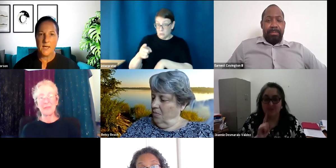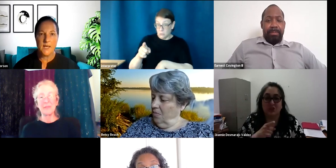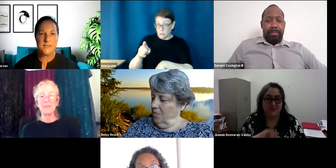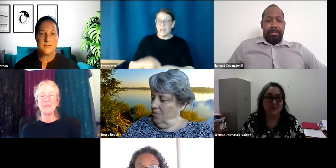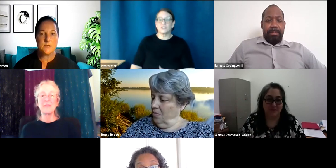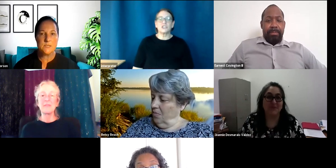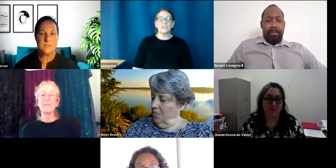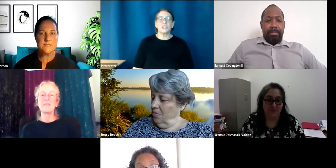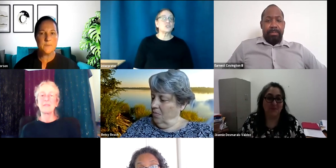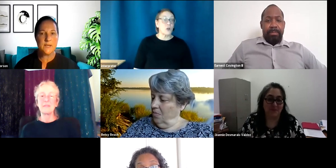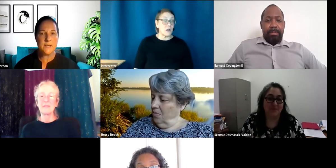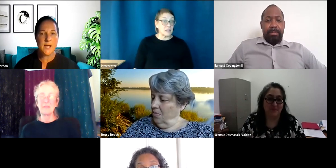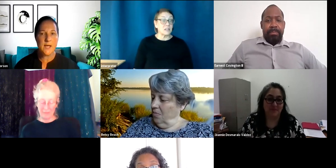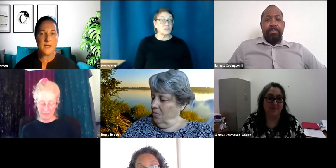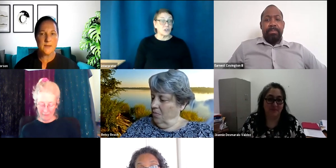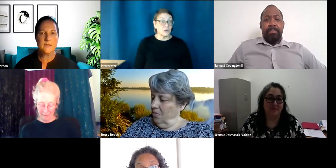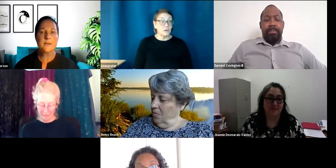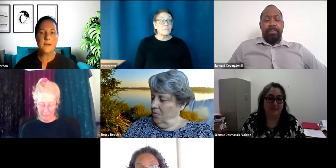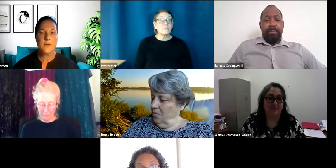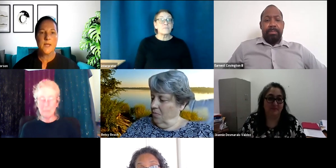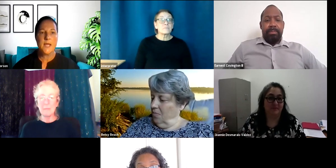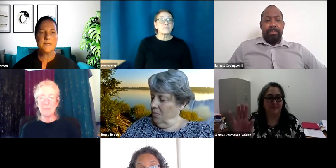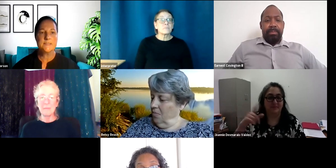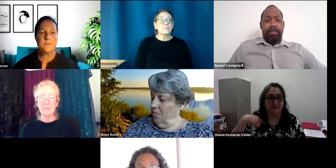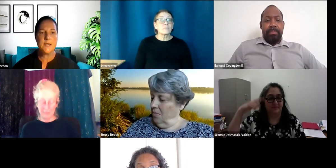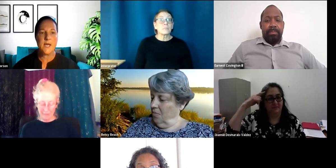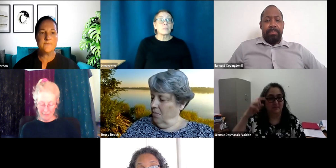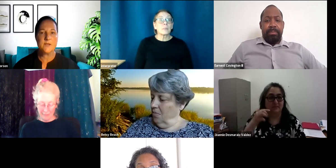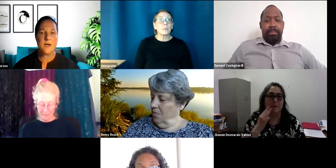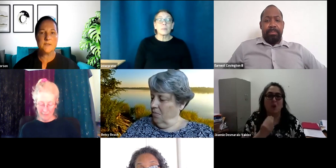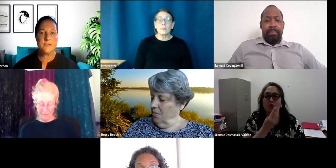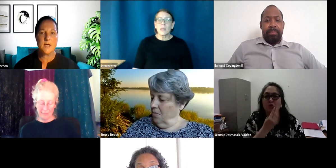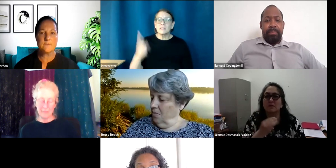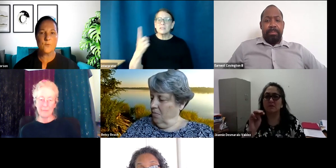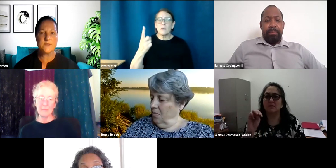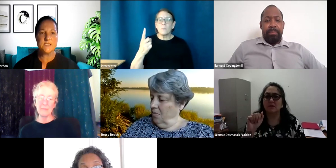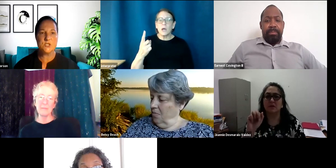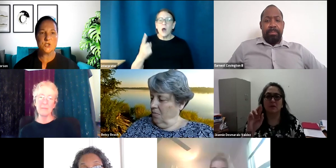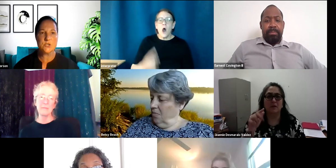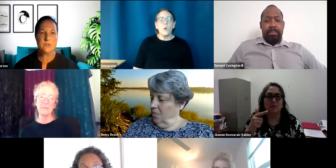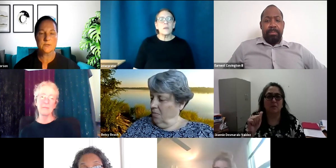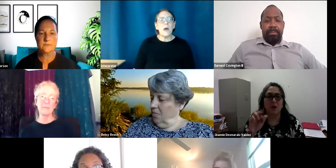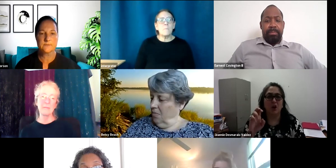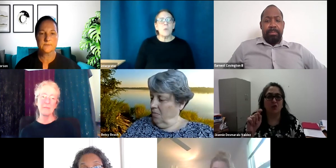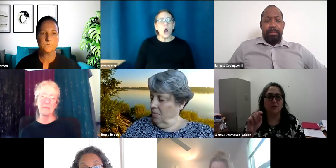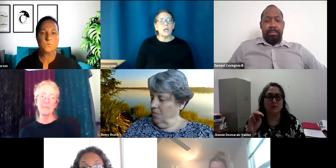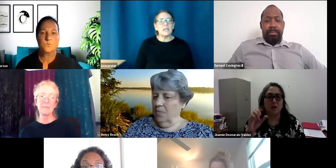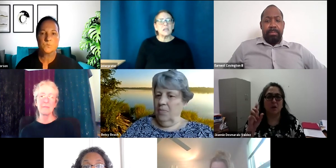And then. said sure I'll contact her. And did somebody have the contact for the teacher? What about Margie